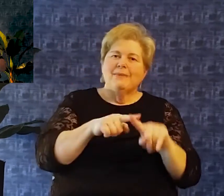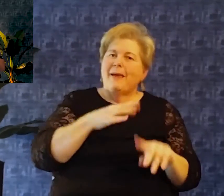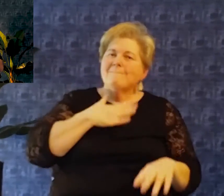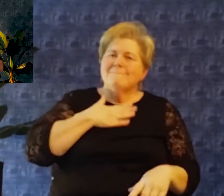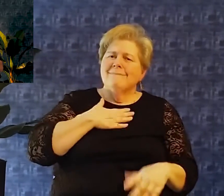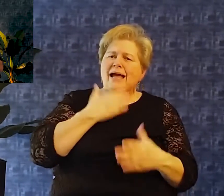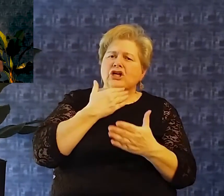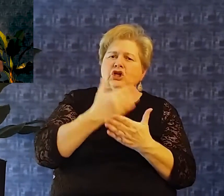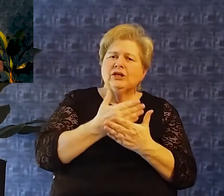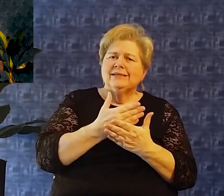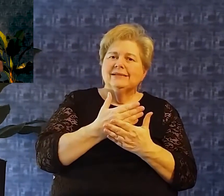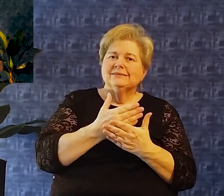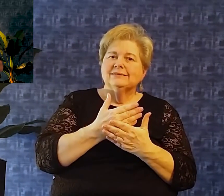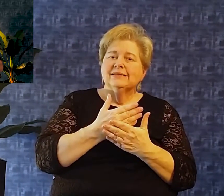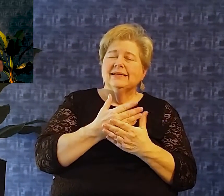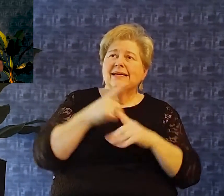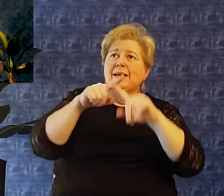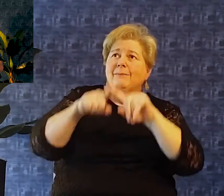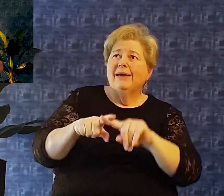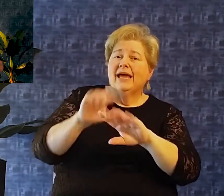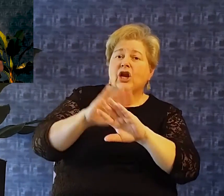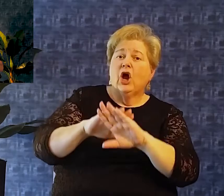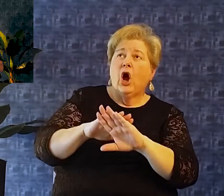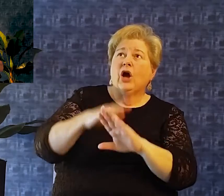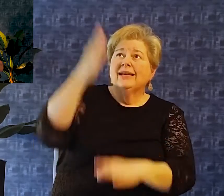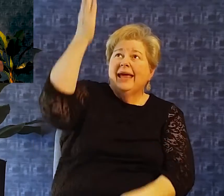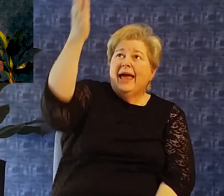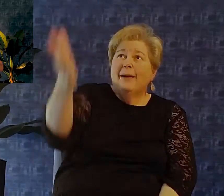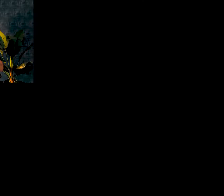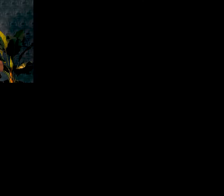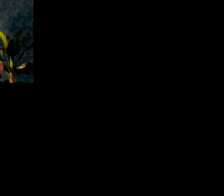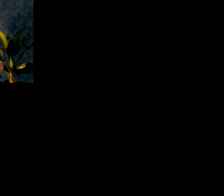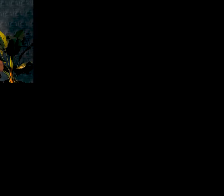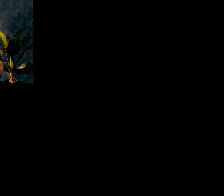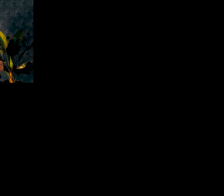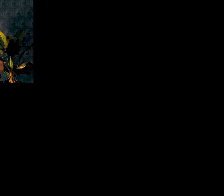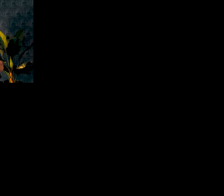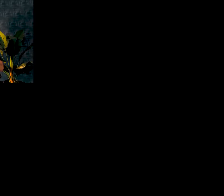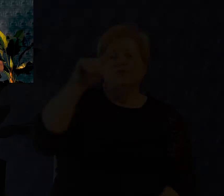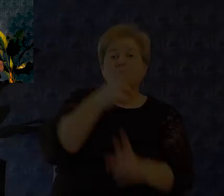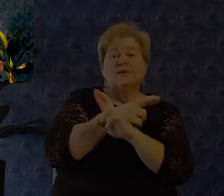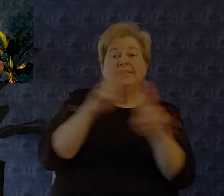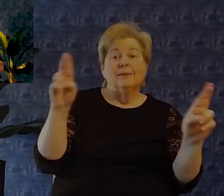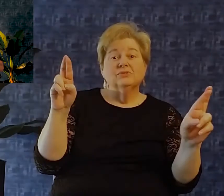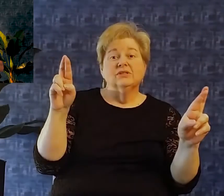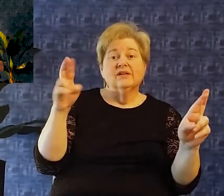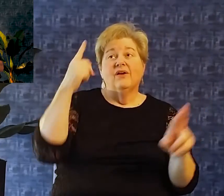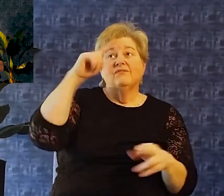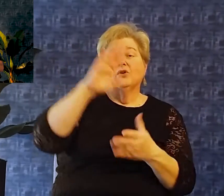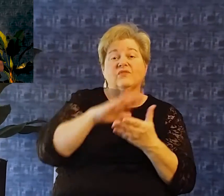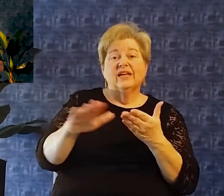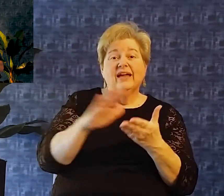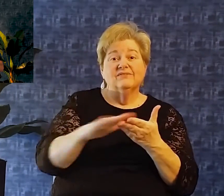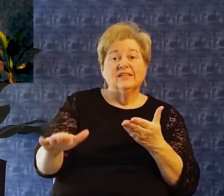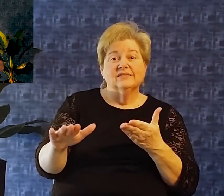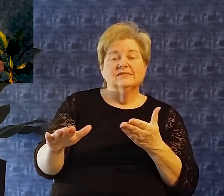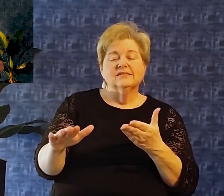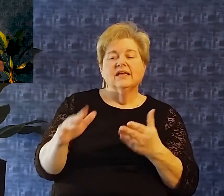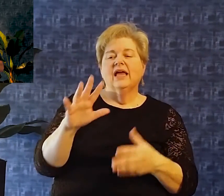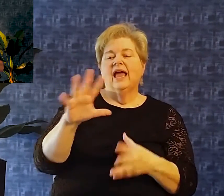And it's by his grace So we need god's grace for redemption We need god's grace for forgiveness A